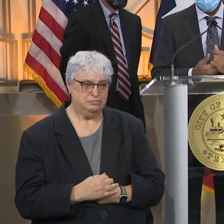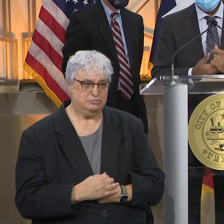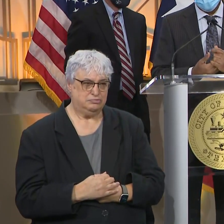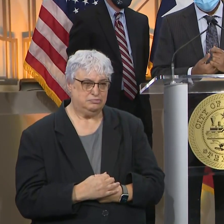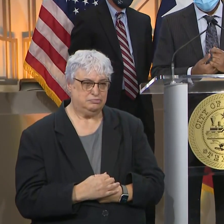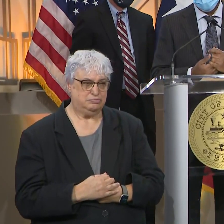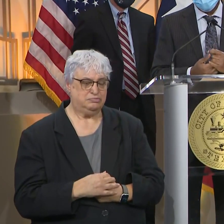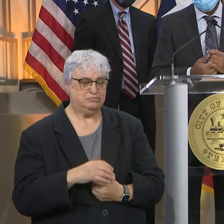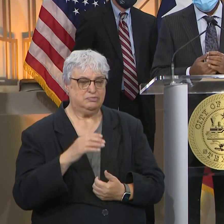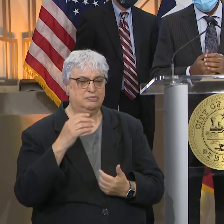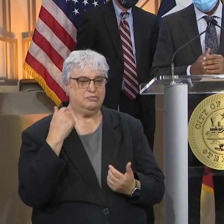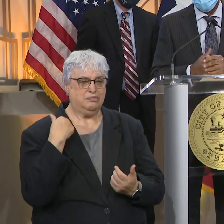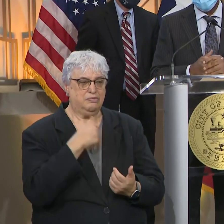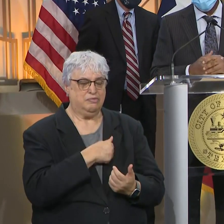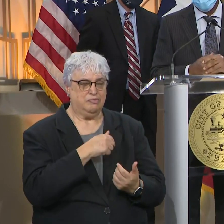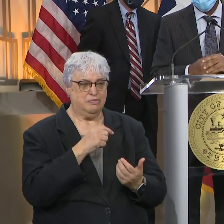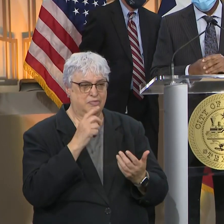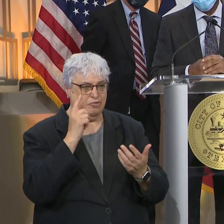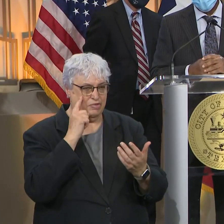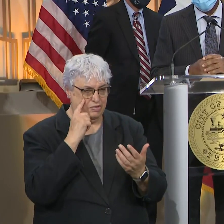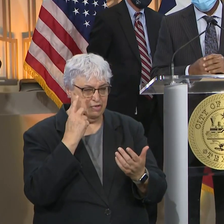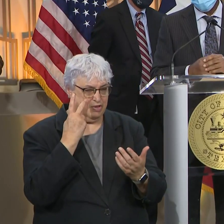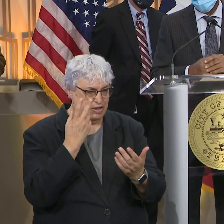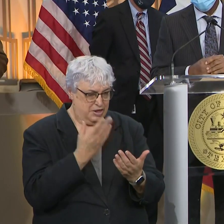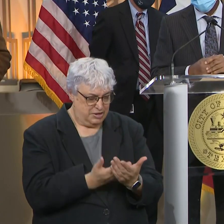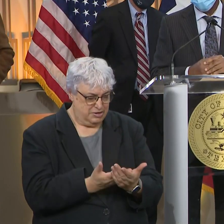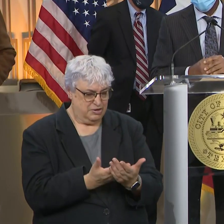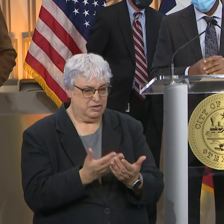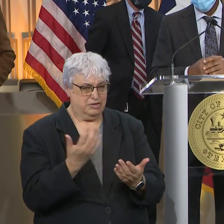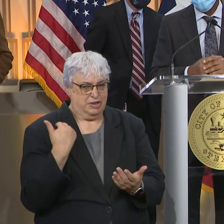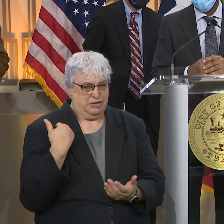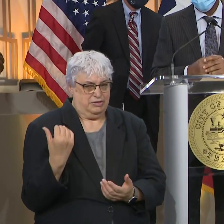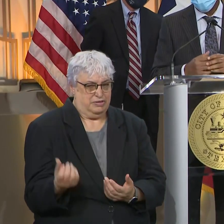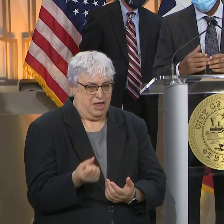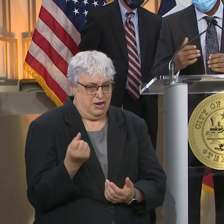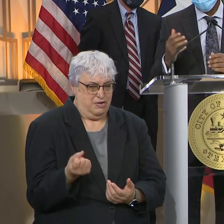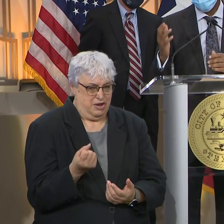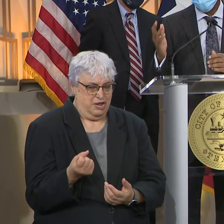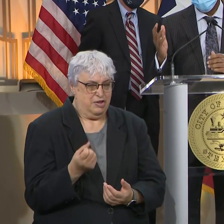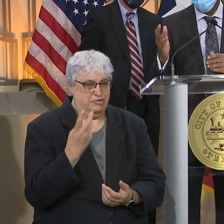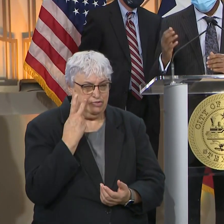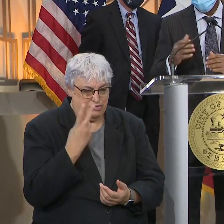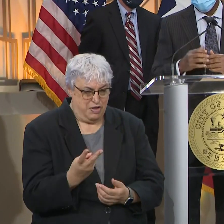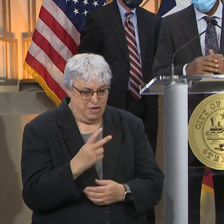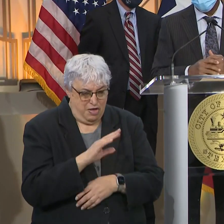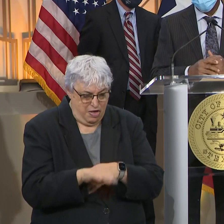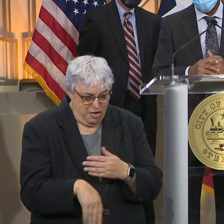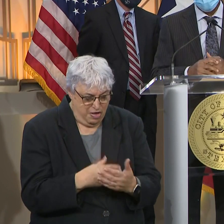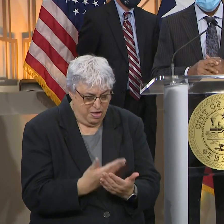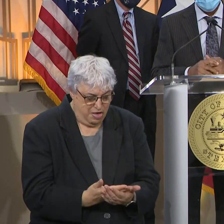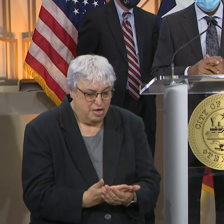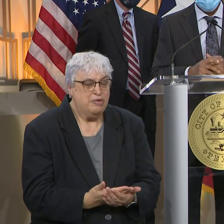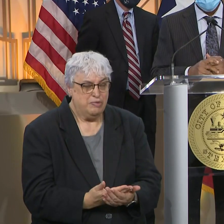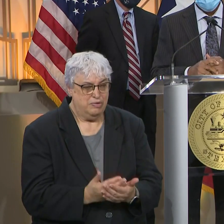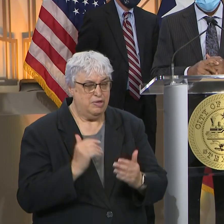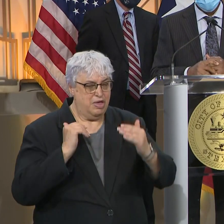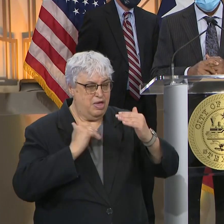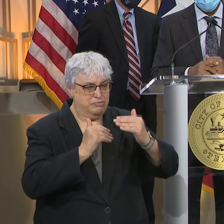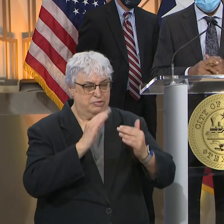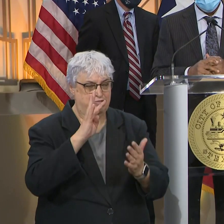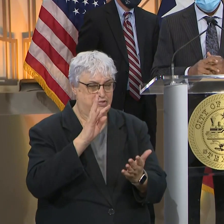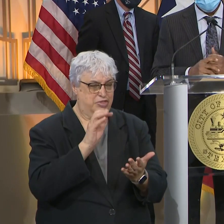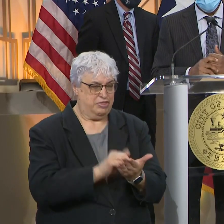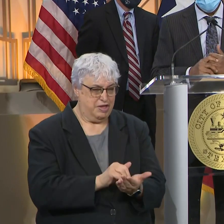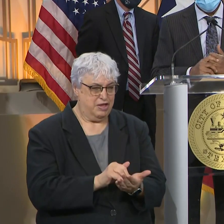witnessed on Saturday does indicate that we can do mass distribution in a very efficient way. So